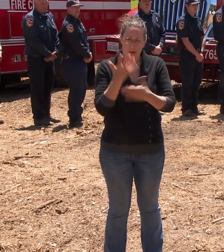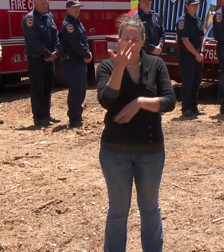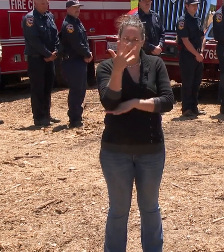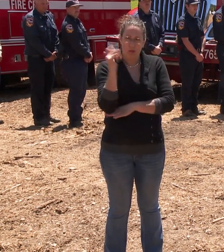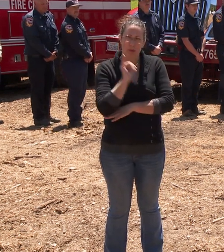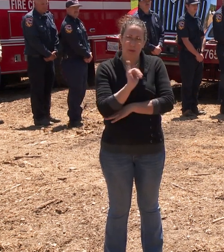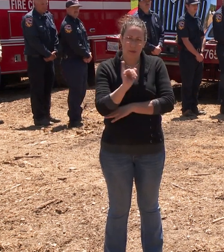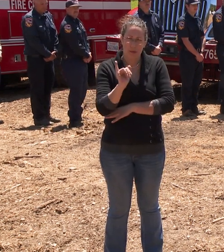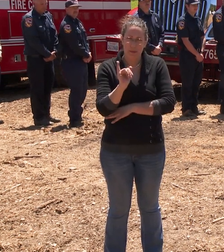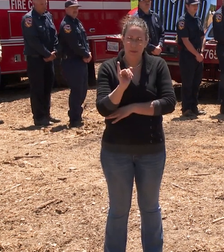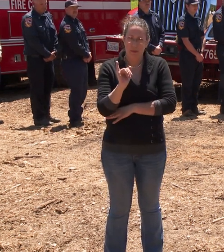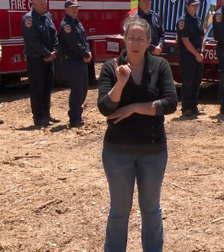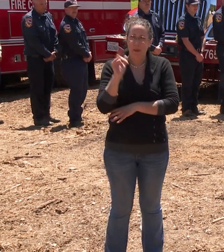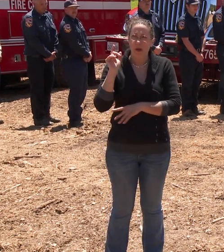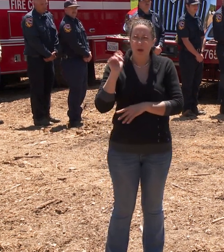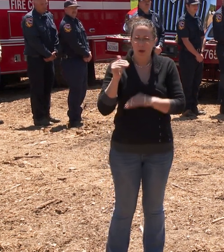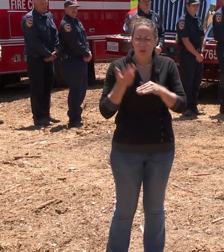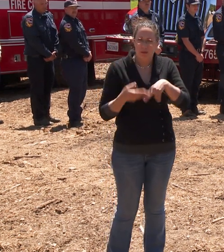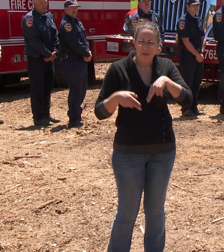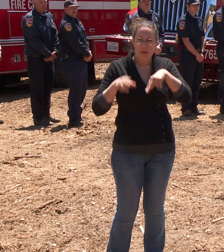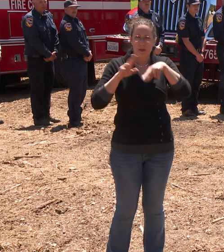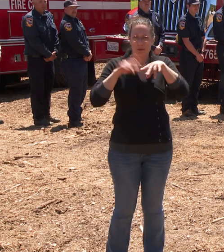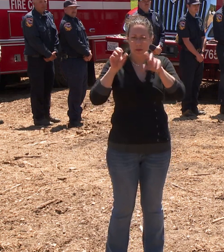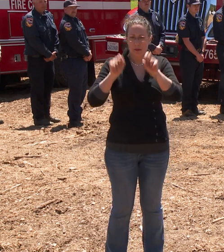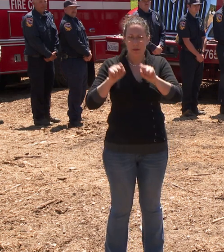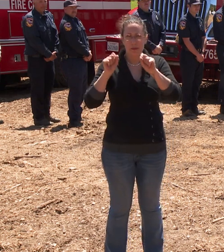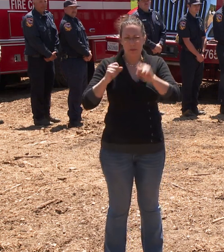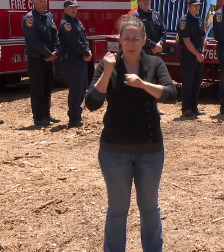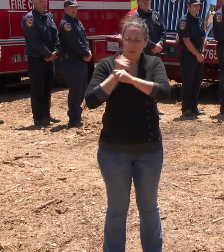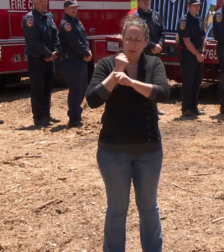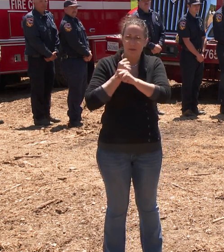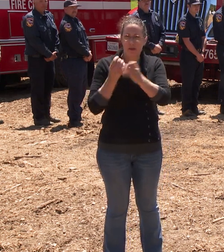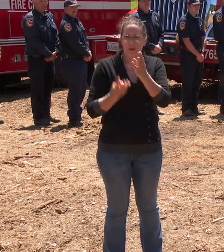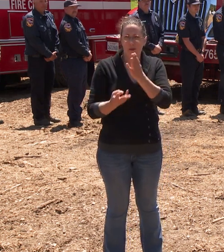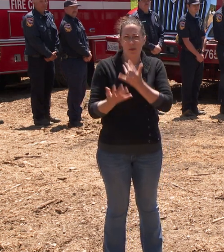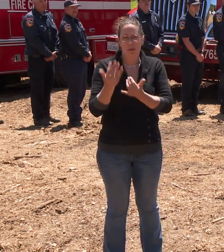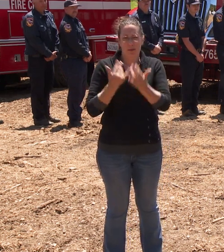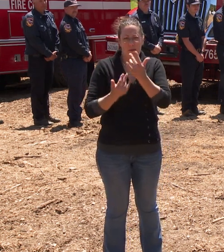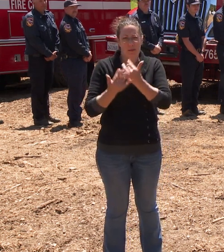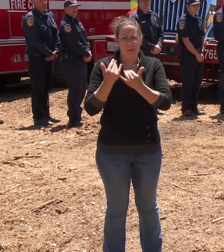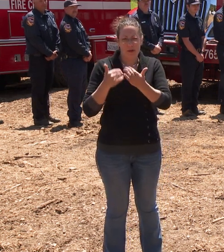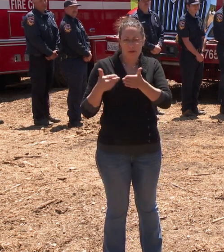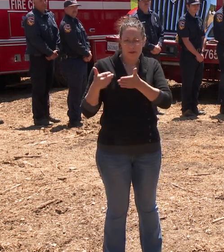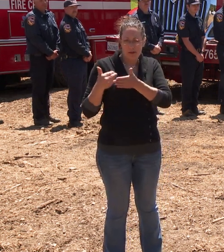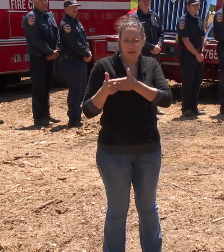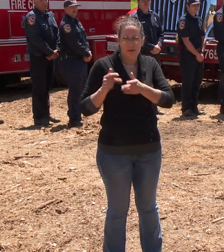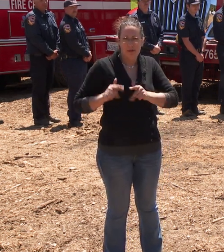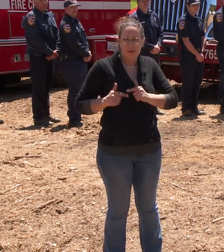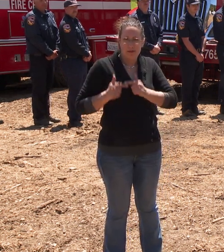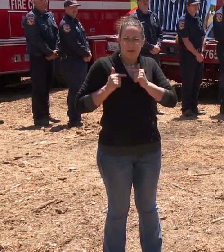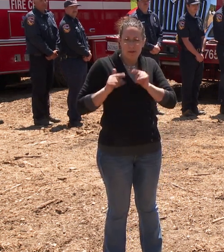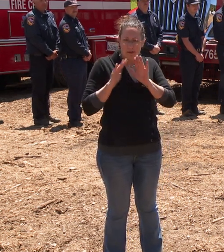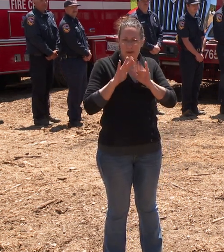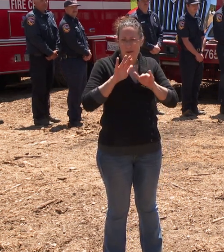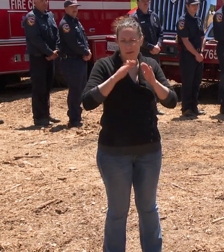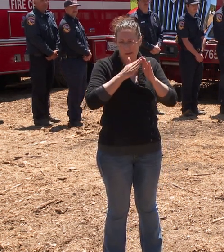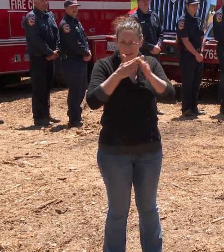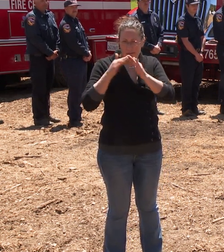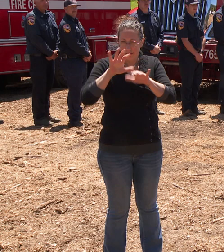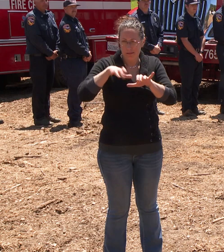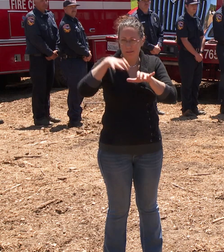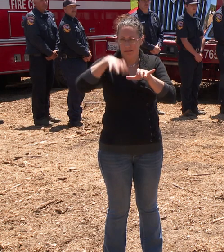of Forest Owners to increase our capability to fight wildfires in areas of adjacent ownership with national forest system lands